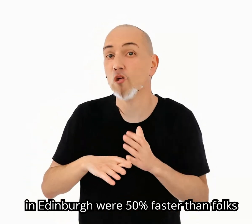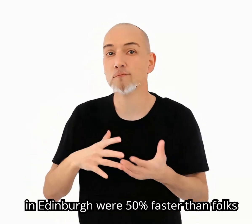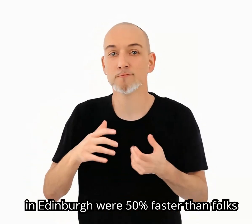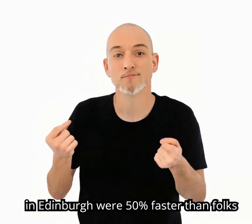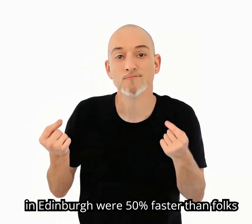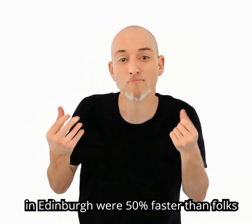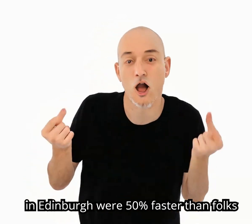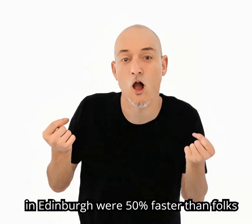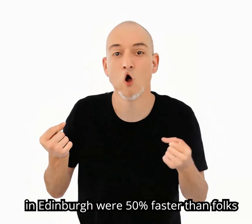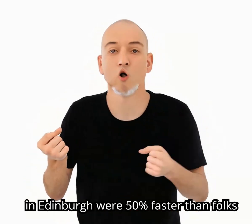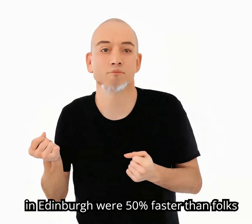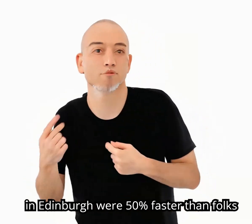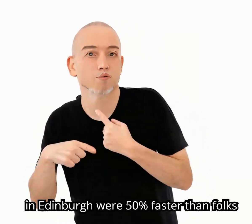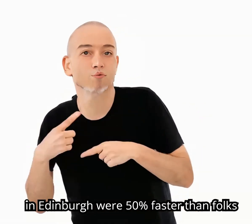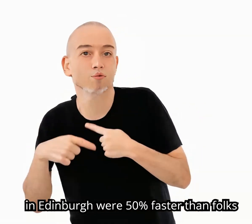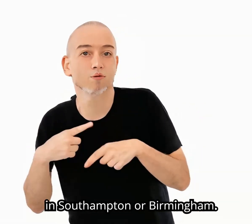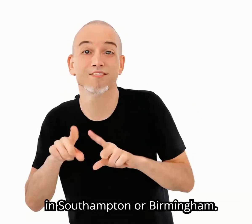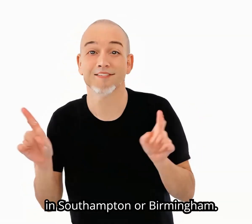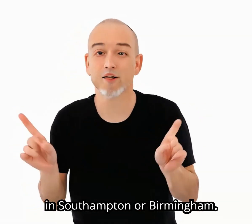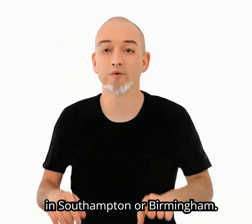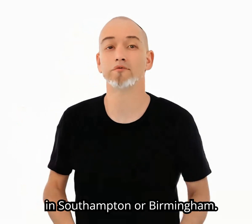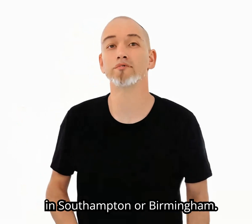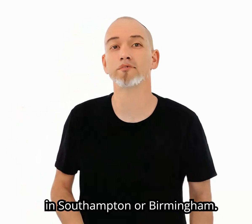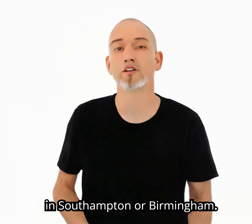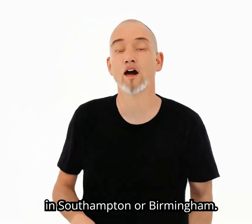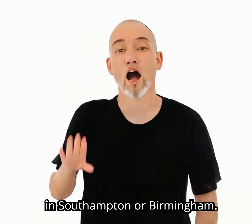were 50% faster than folks in Southampton or Birmingham.